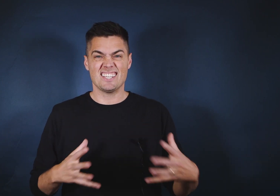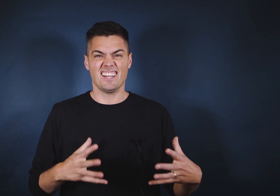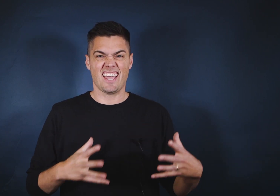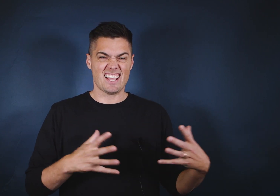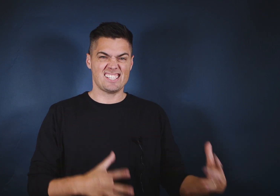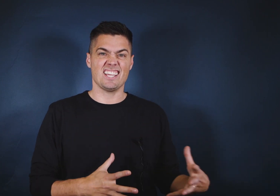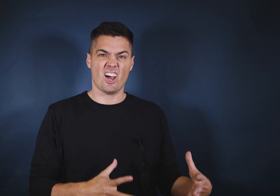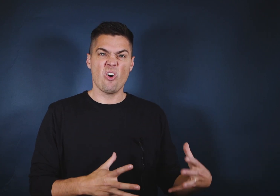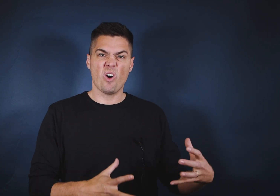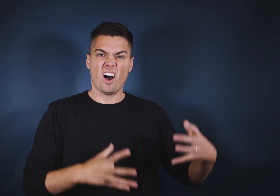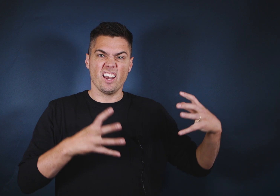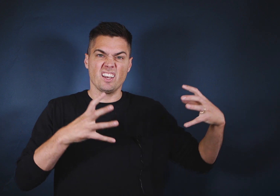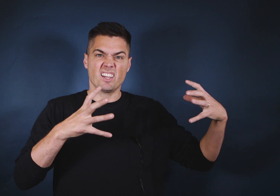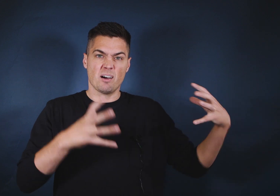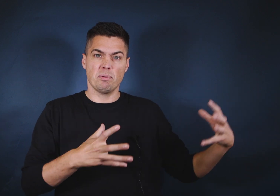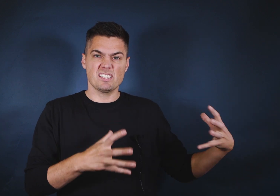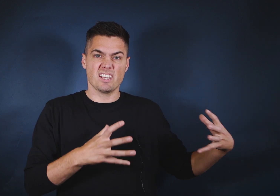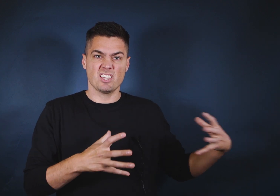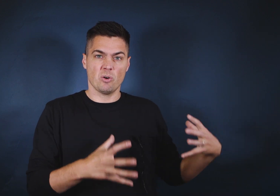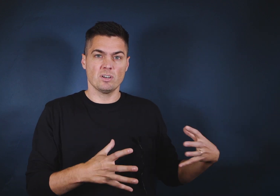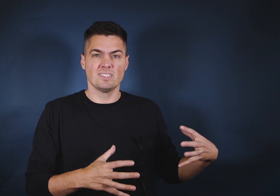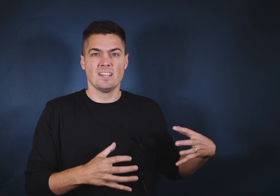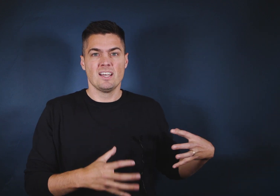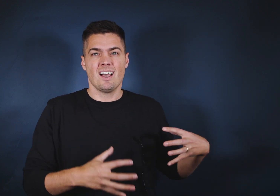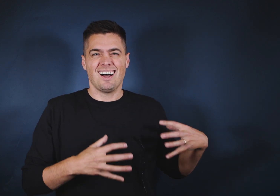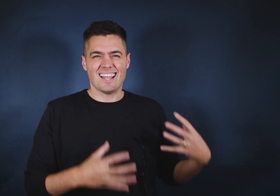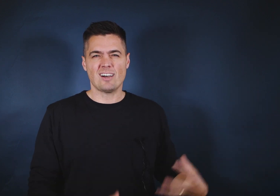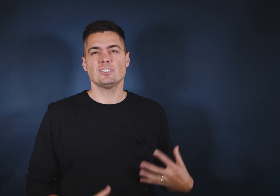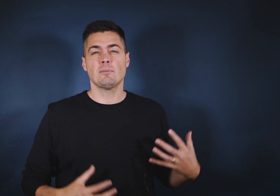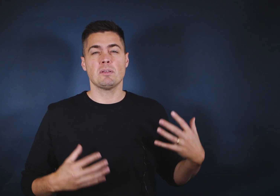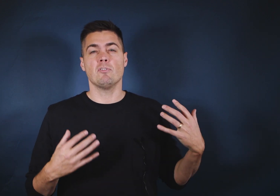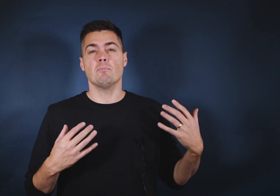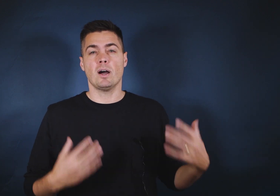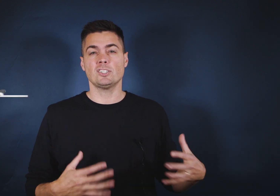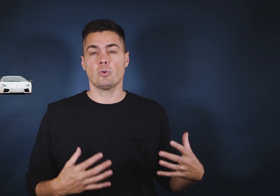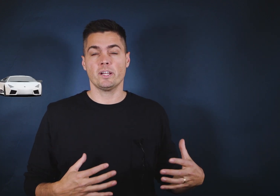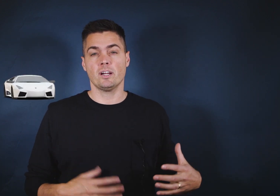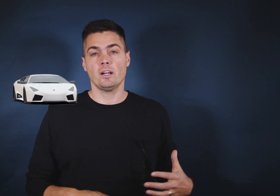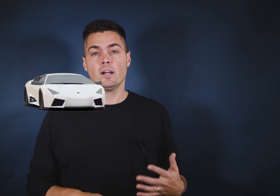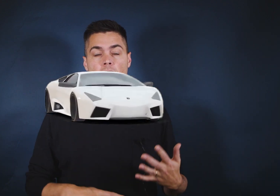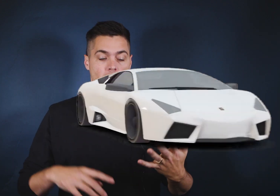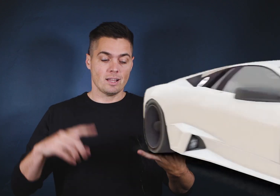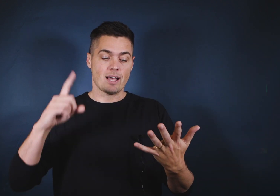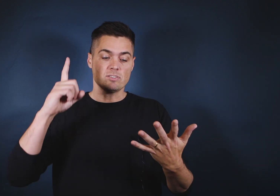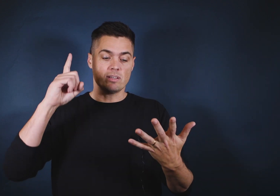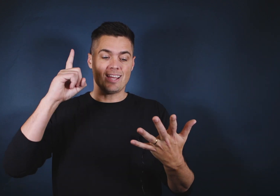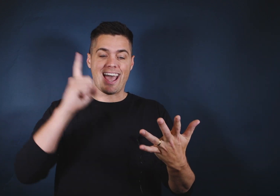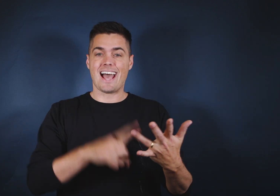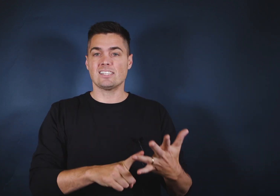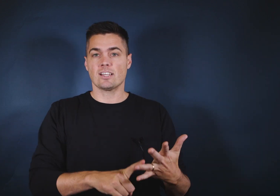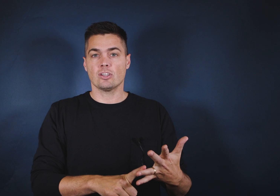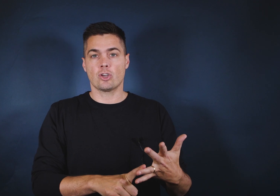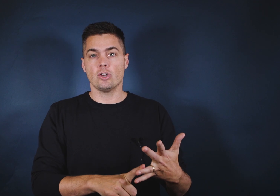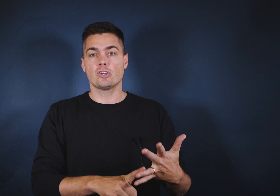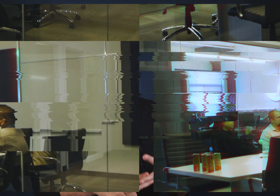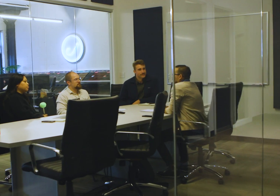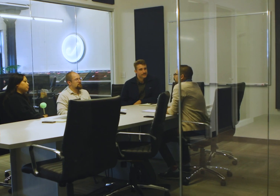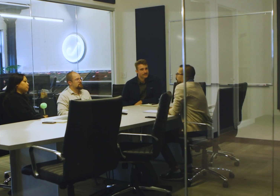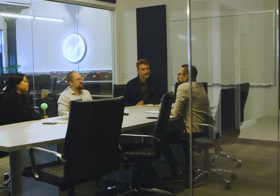done SEO on companies like yours allows them to move much quicker, allows them to ask good questions